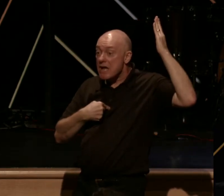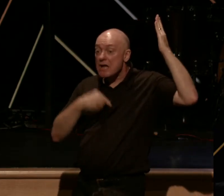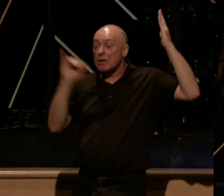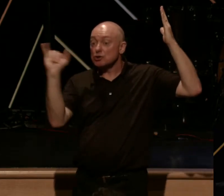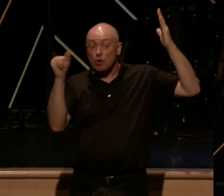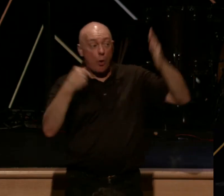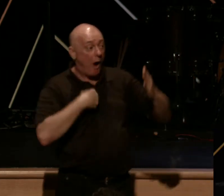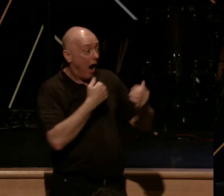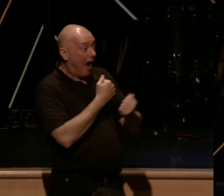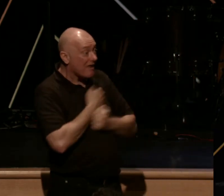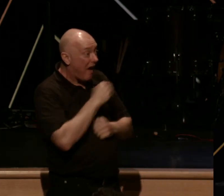I loved you.